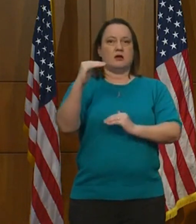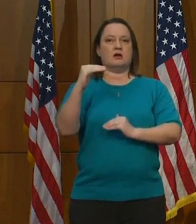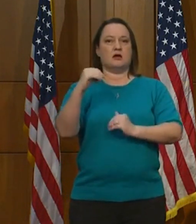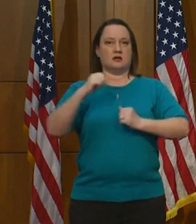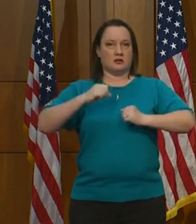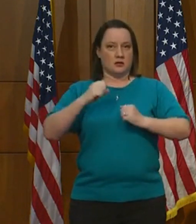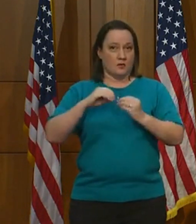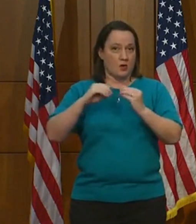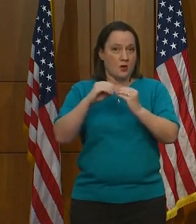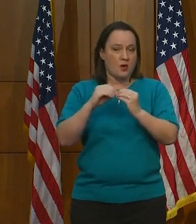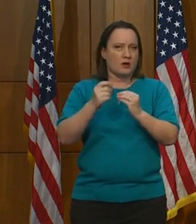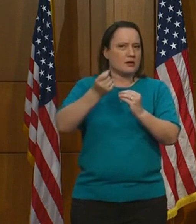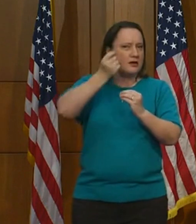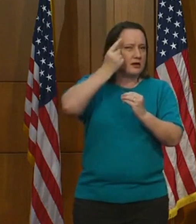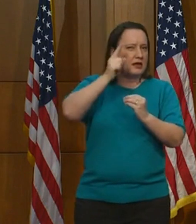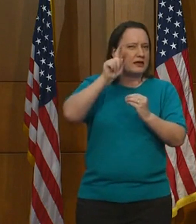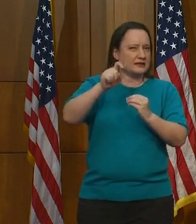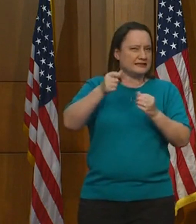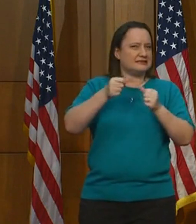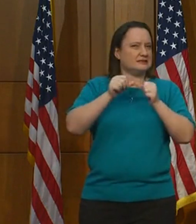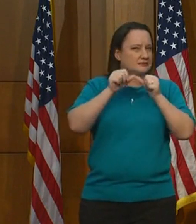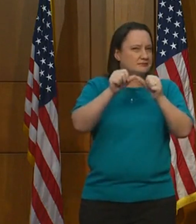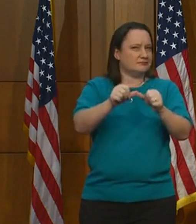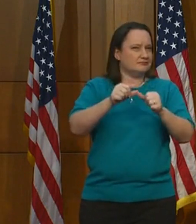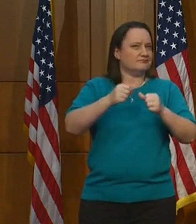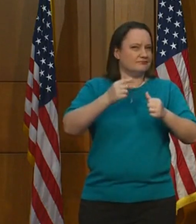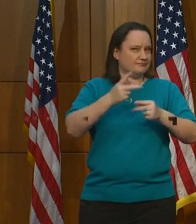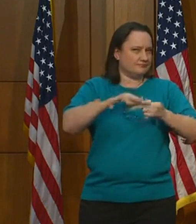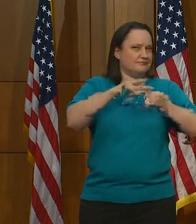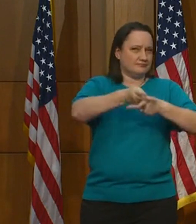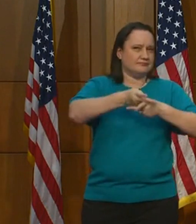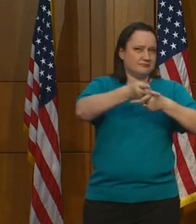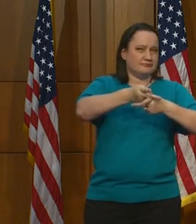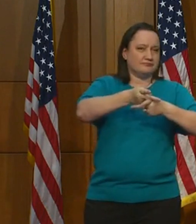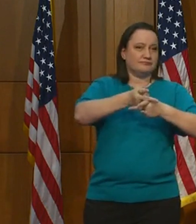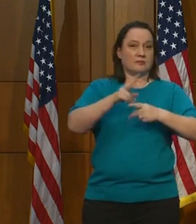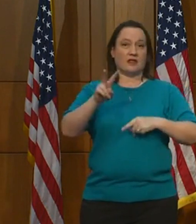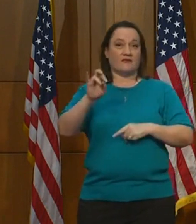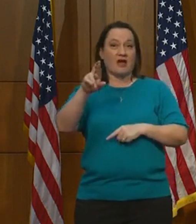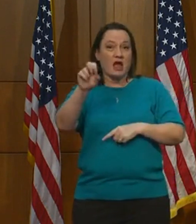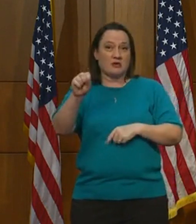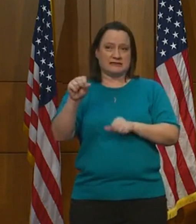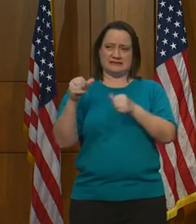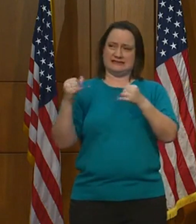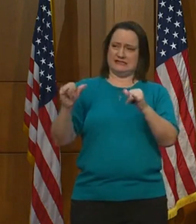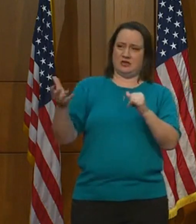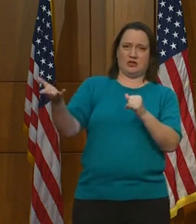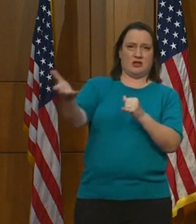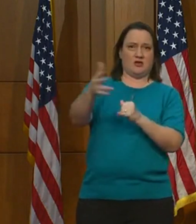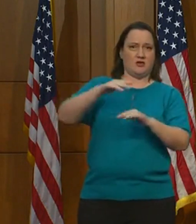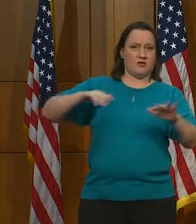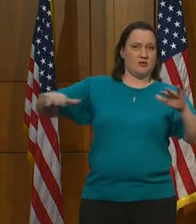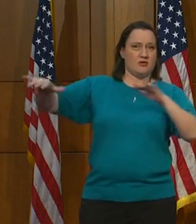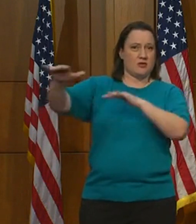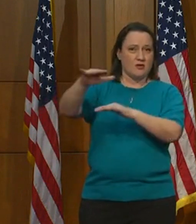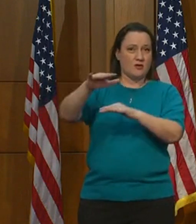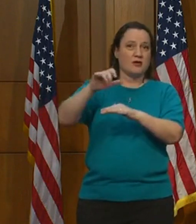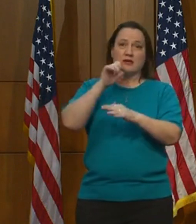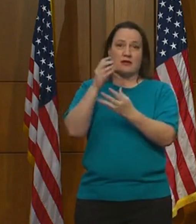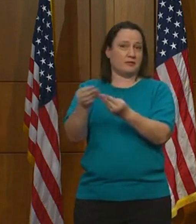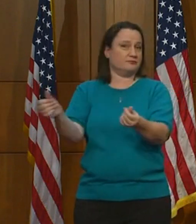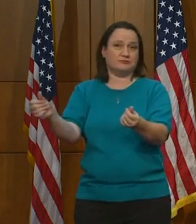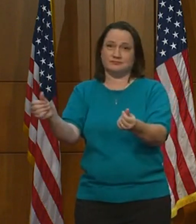continue to be cautious. This virus has not changed. It has not gone anywhere.